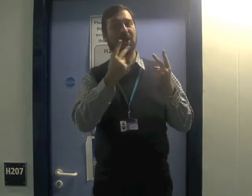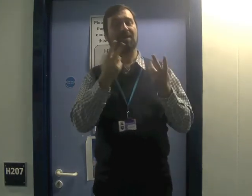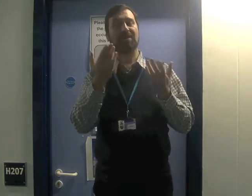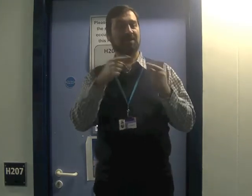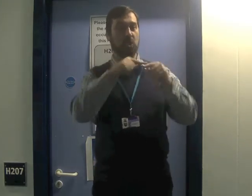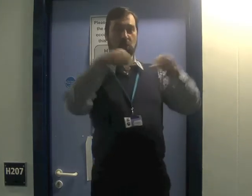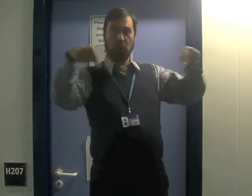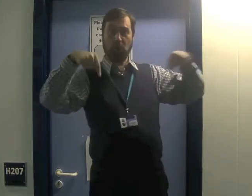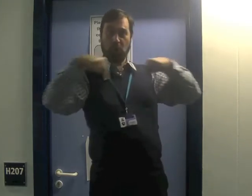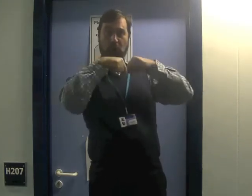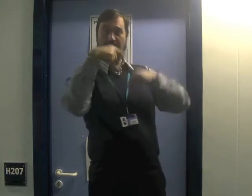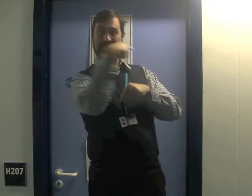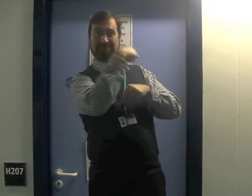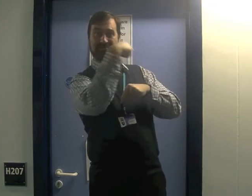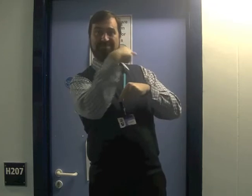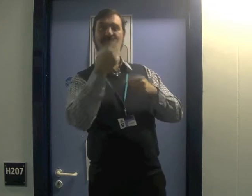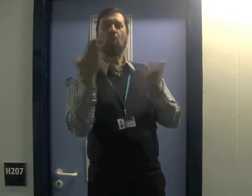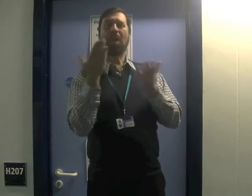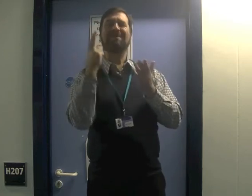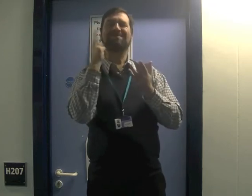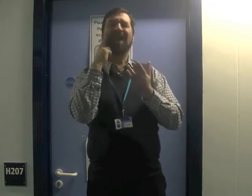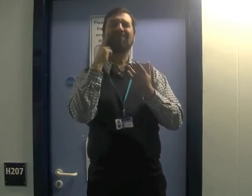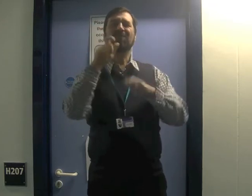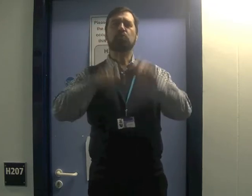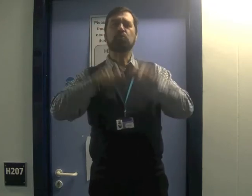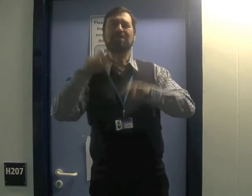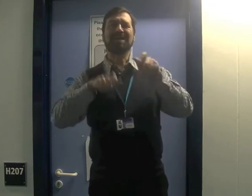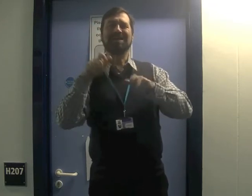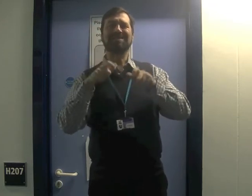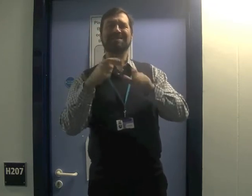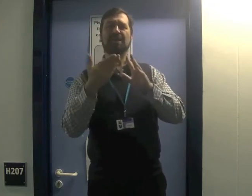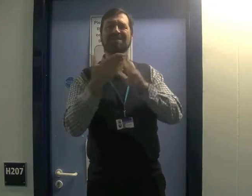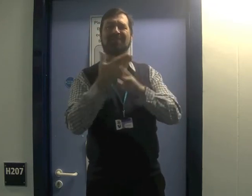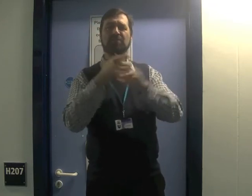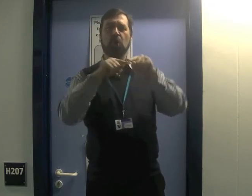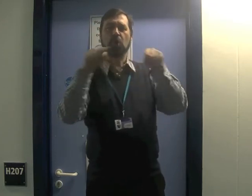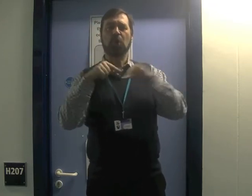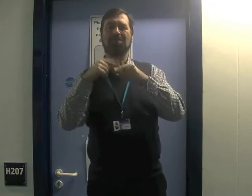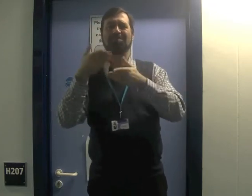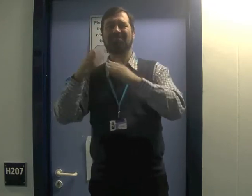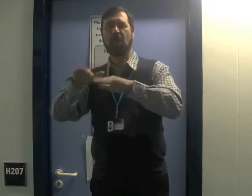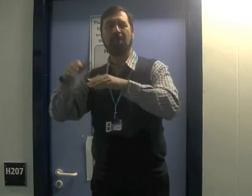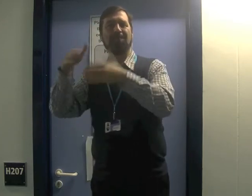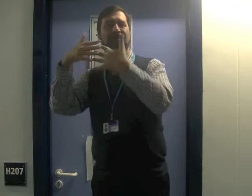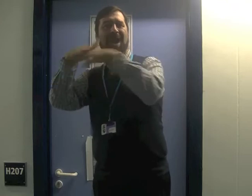Welcome and have a look at our Deaf Support Department office and classroom where students have their intervention